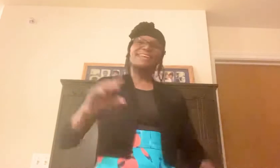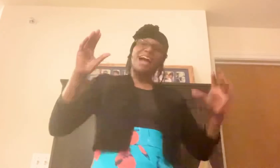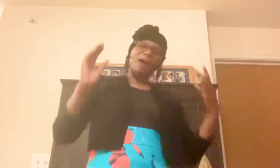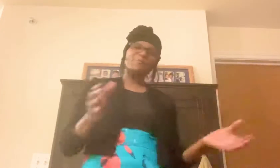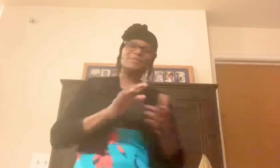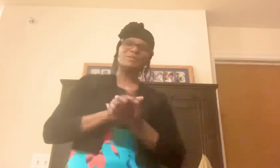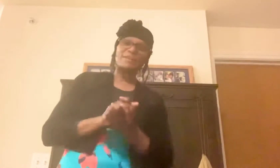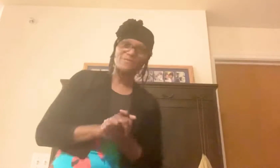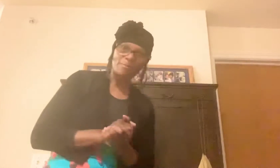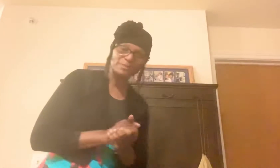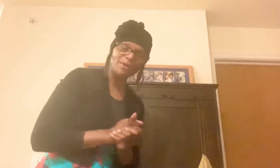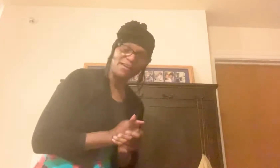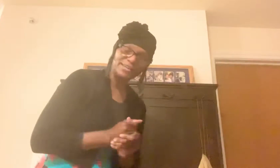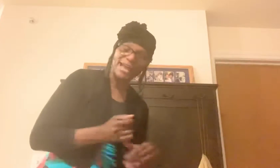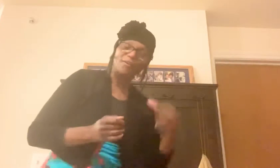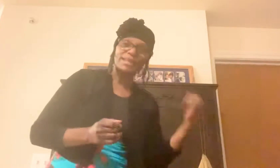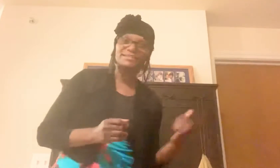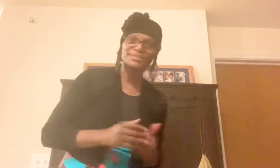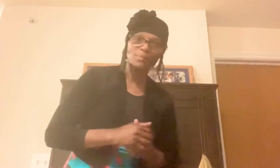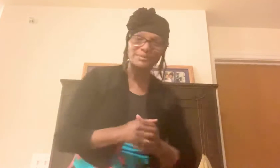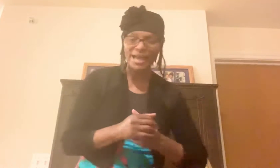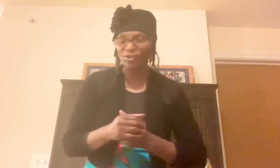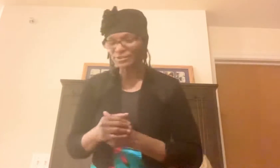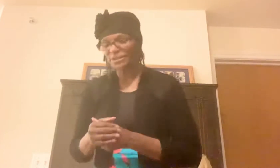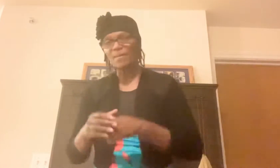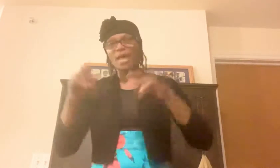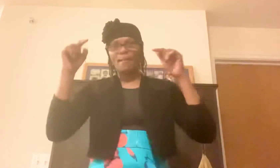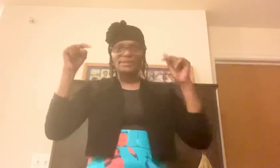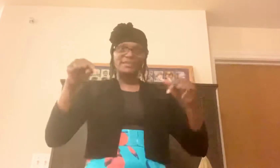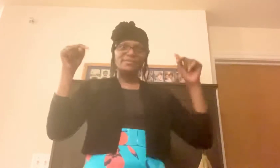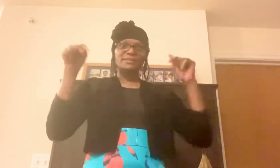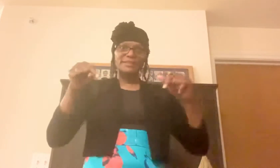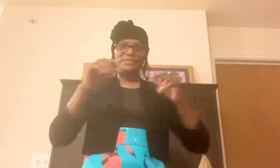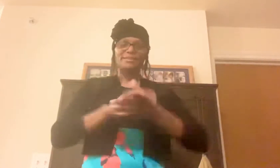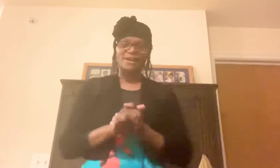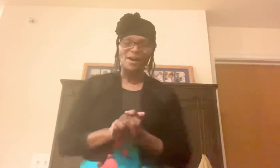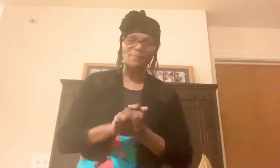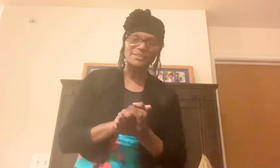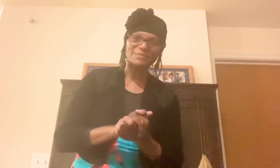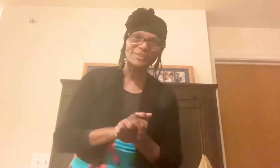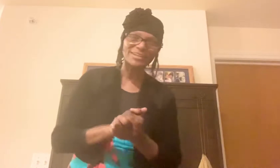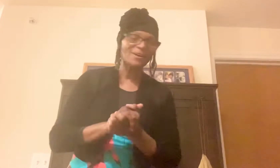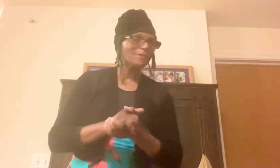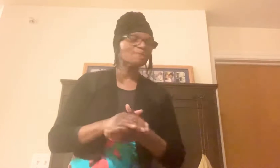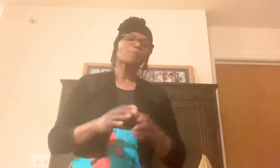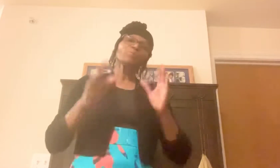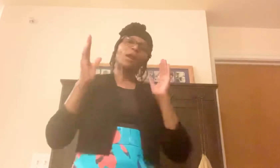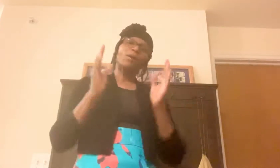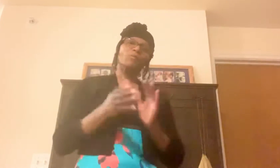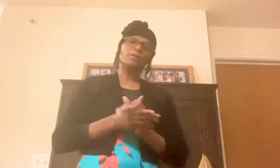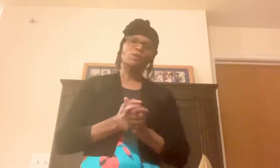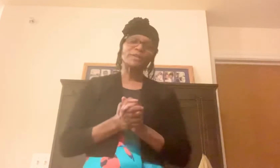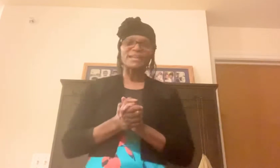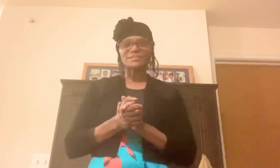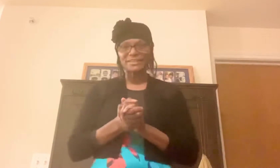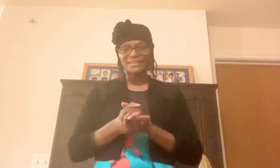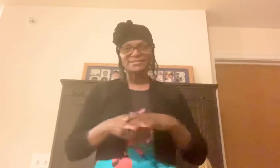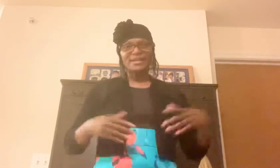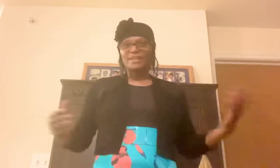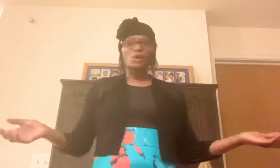i'm gonna be doing that farmer's market out in shelby township i'm gonna leave the link um in this video um what location is it's